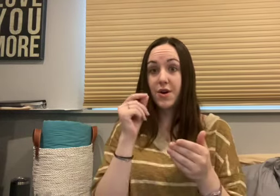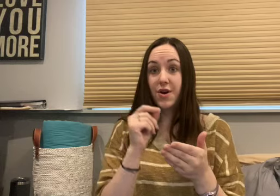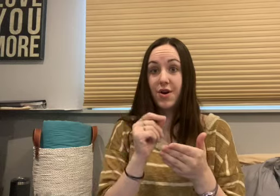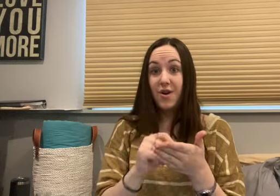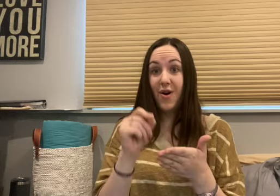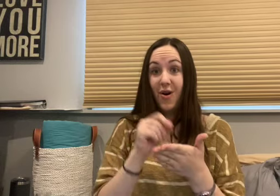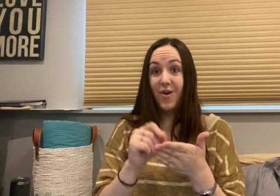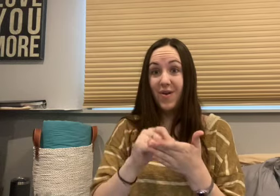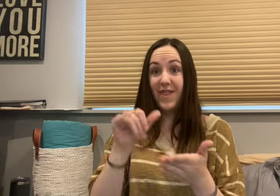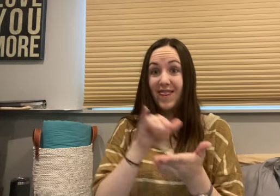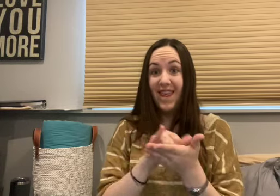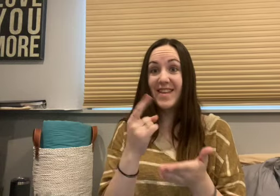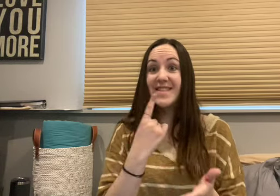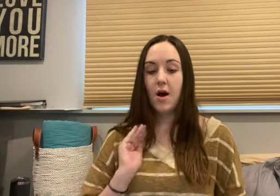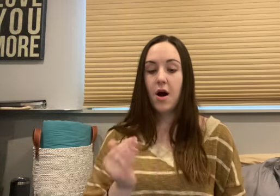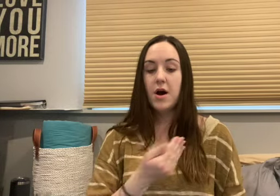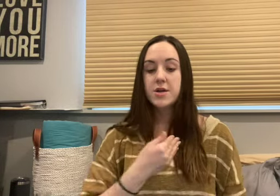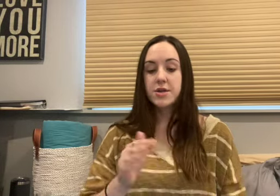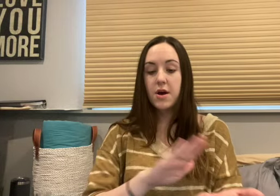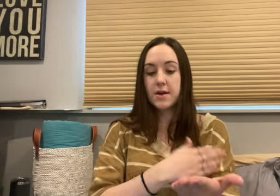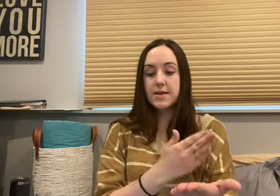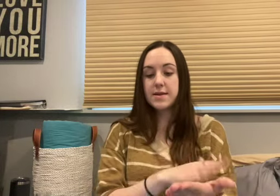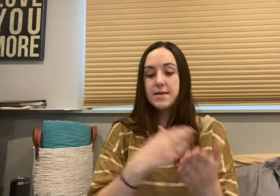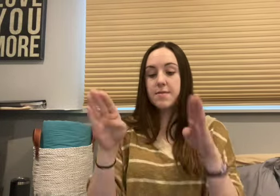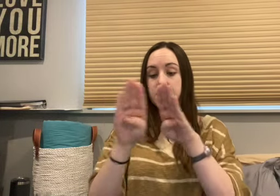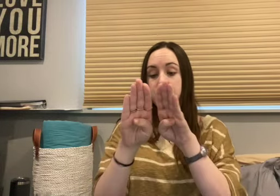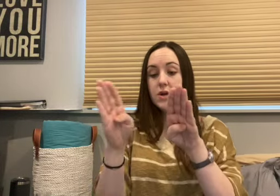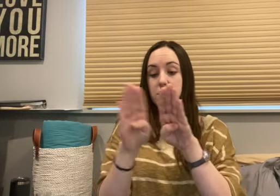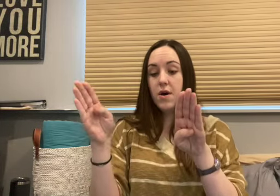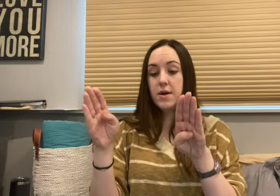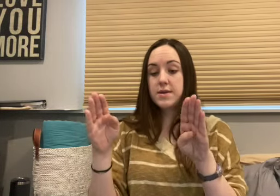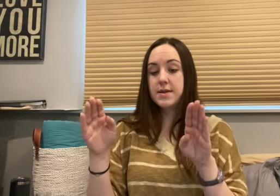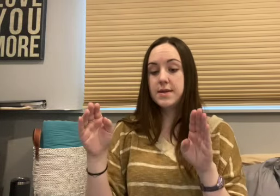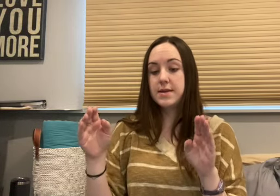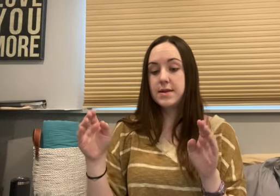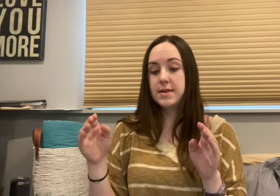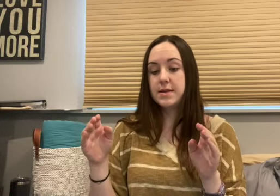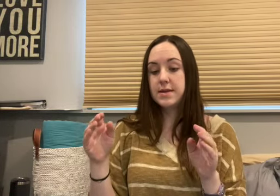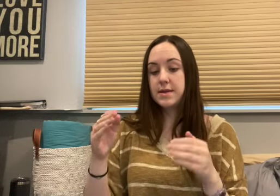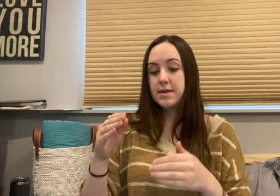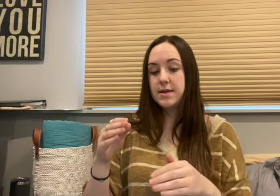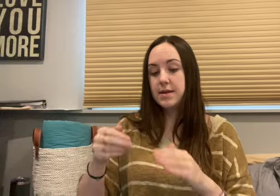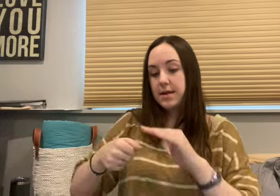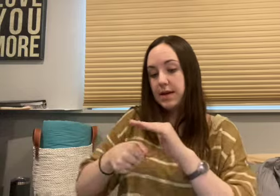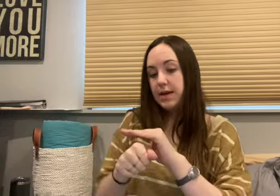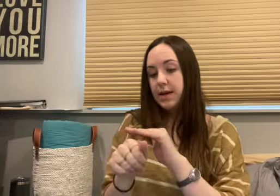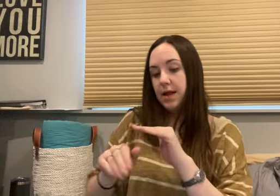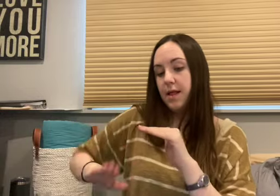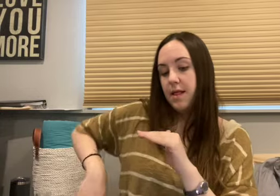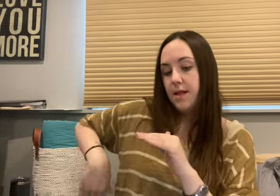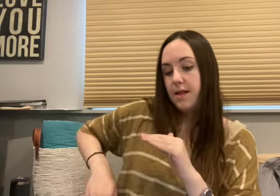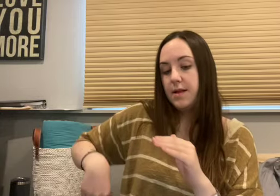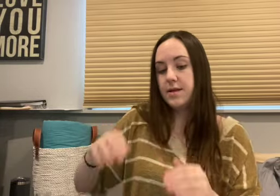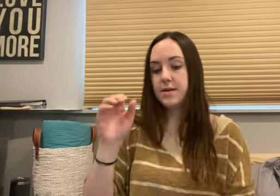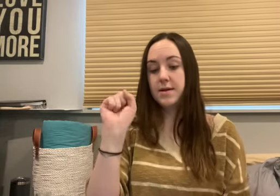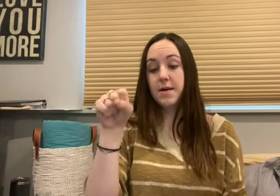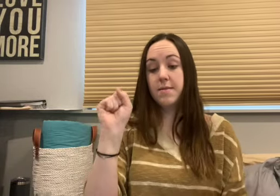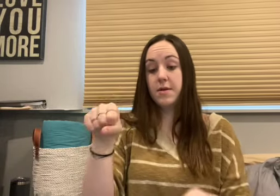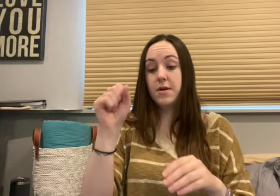said Our song is a slamming street door Sneaking out a microphone on your window When we're on the